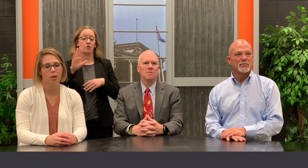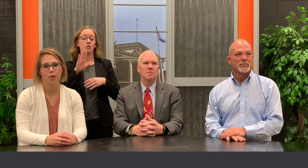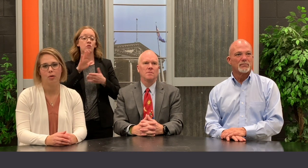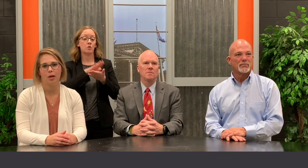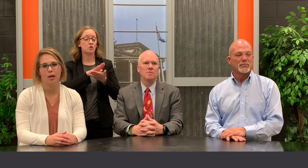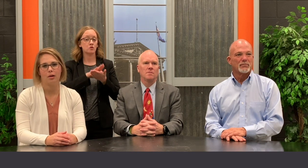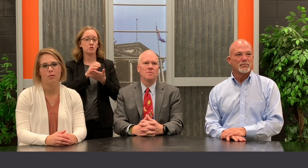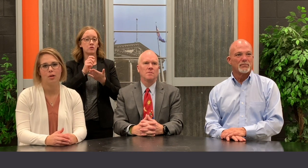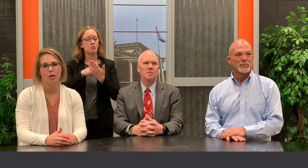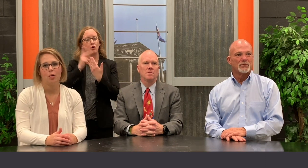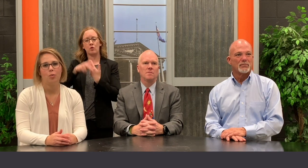programming.